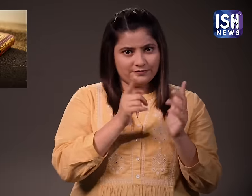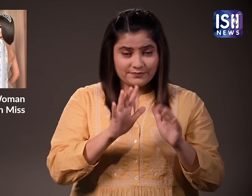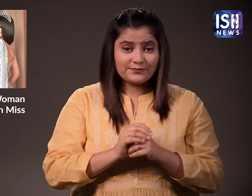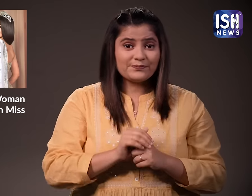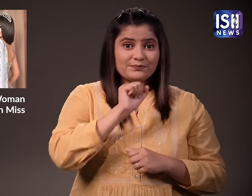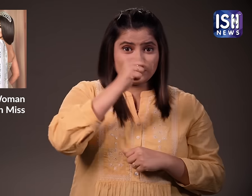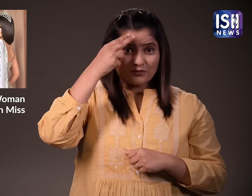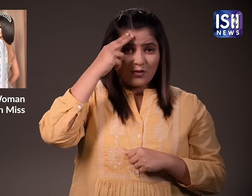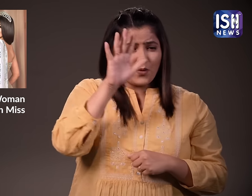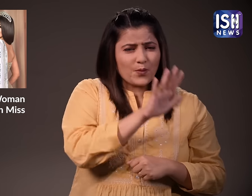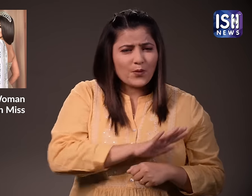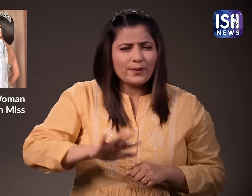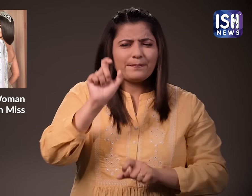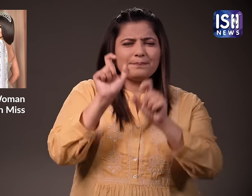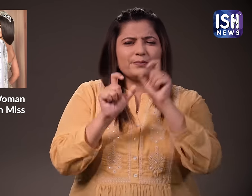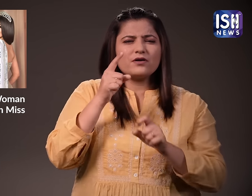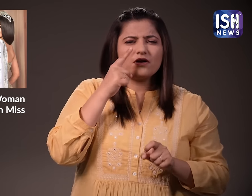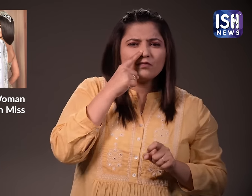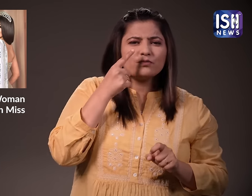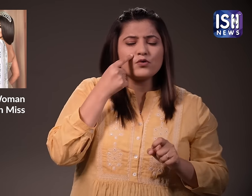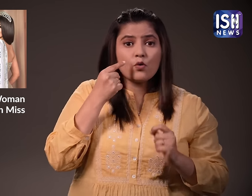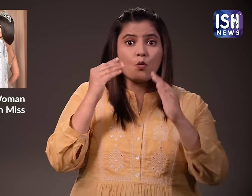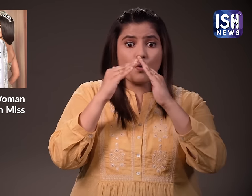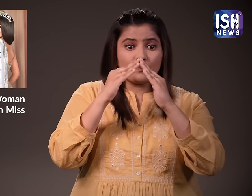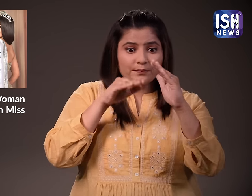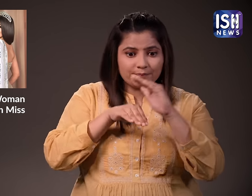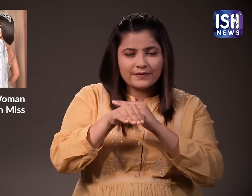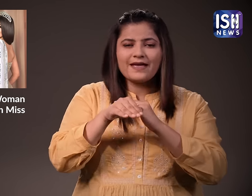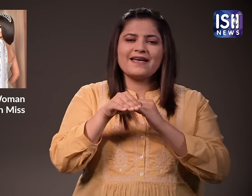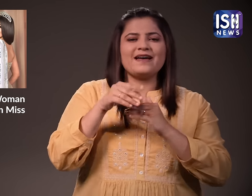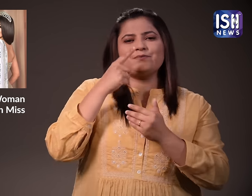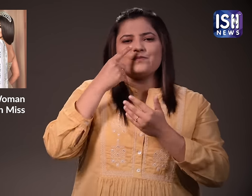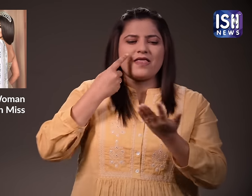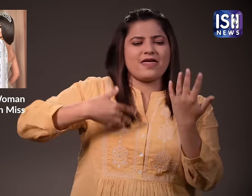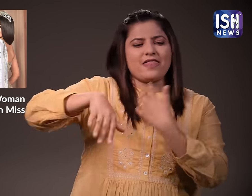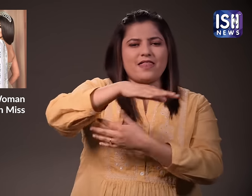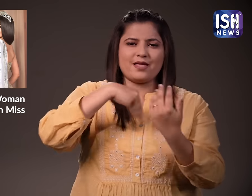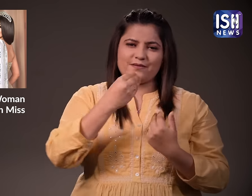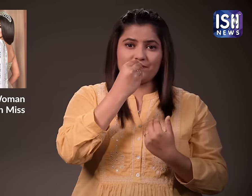Rules such as segregating men and women in public places,